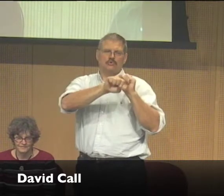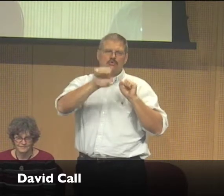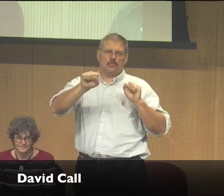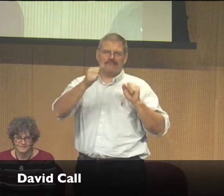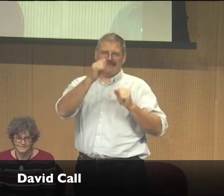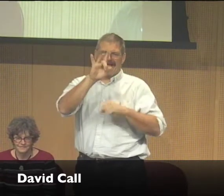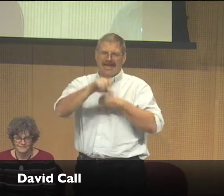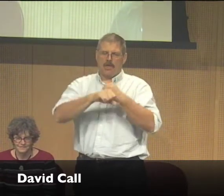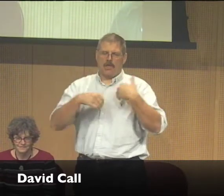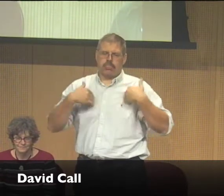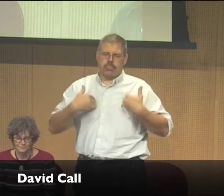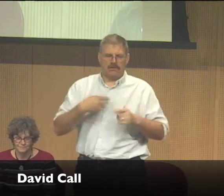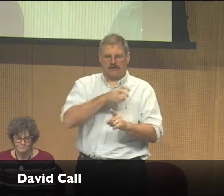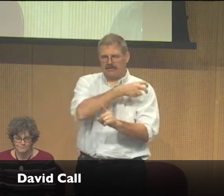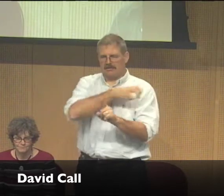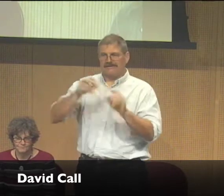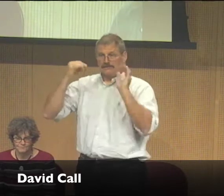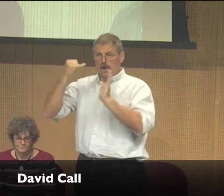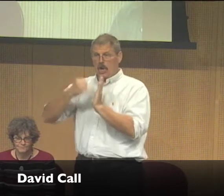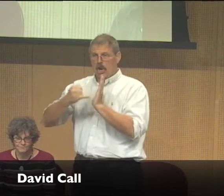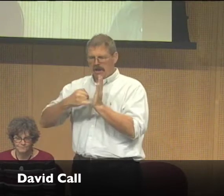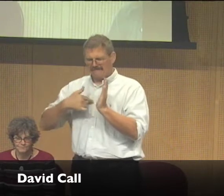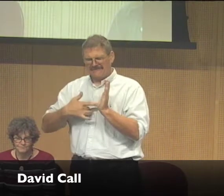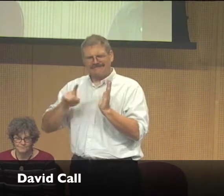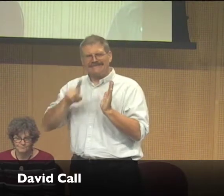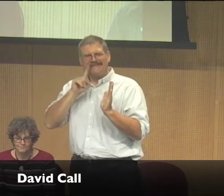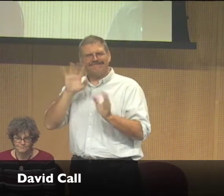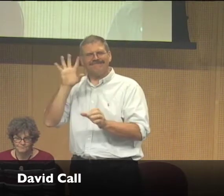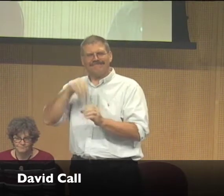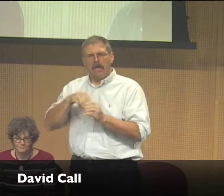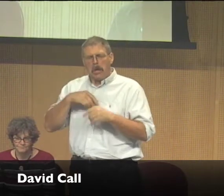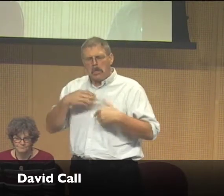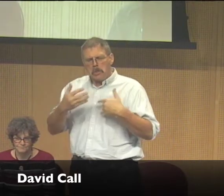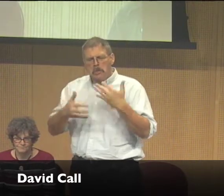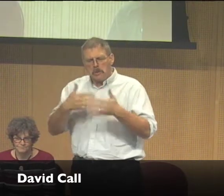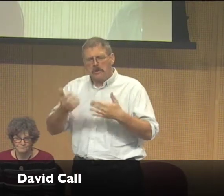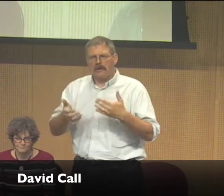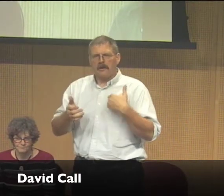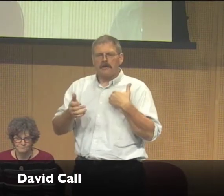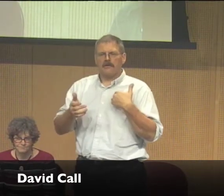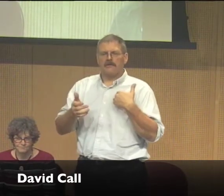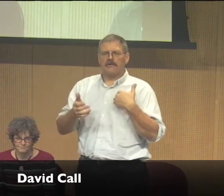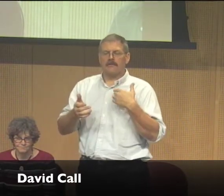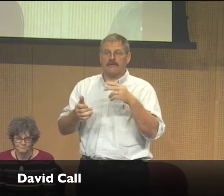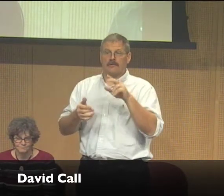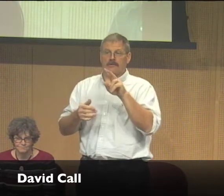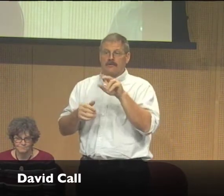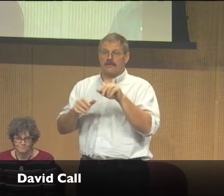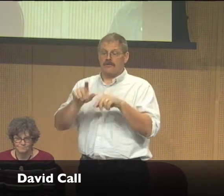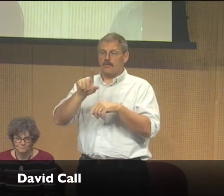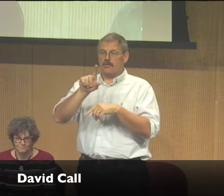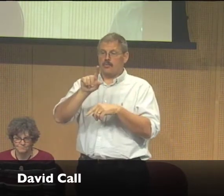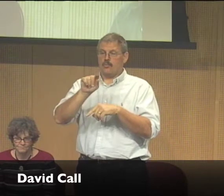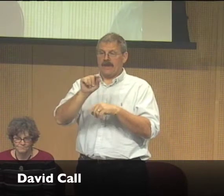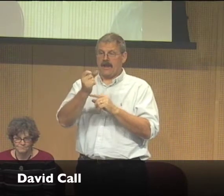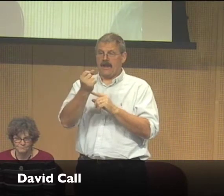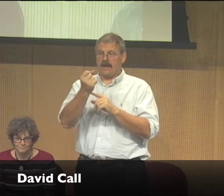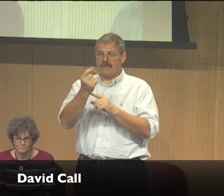I've been teaching since 2005. I was teaching social studies, but then I decided not really what I would be